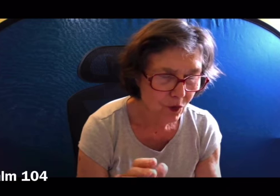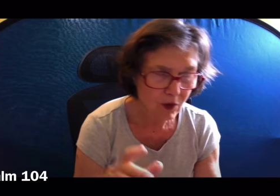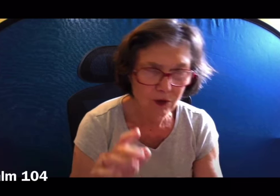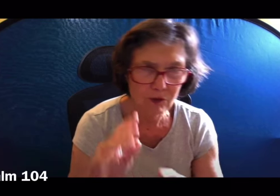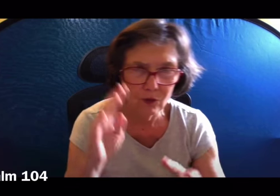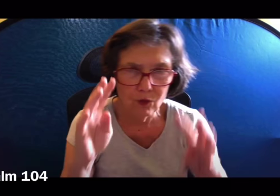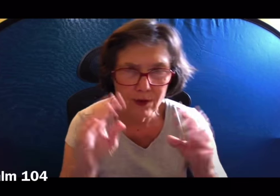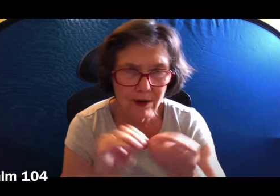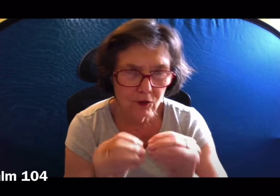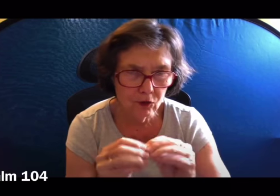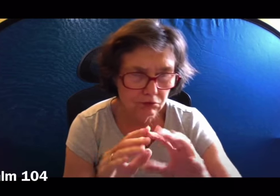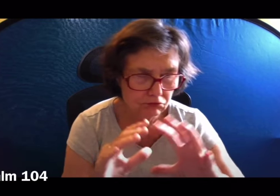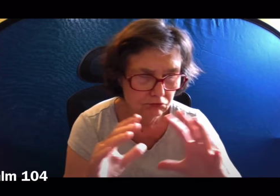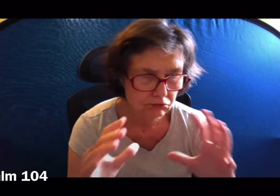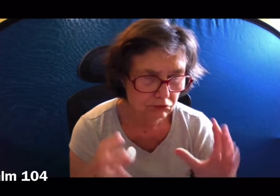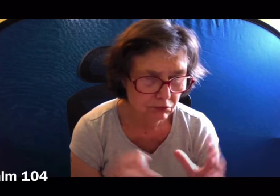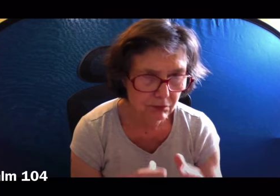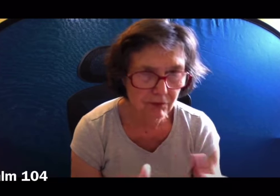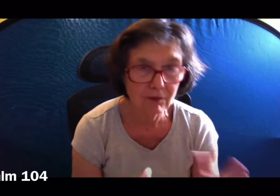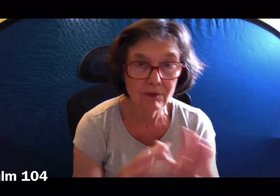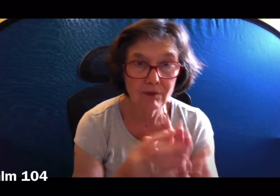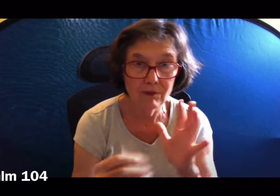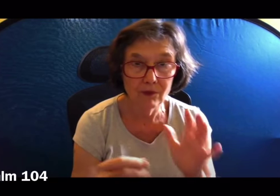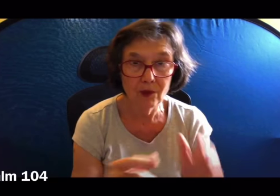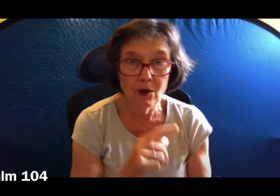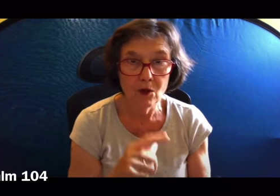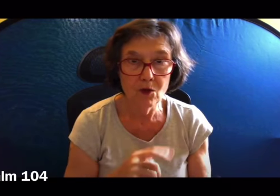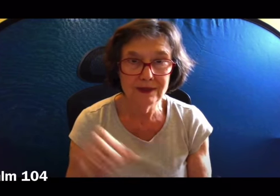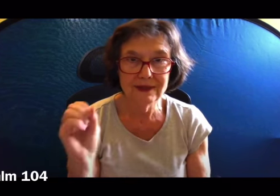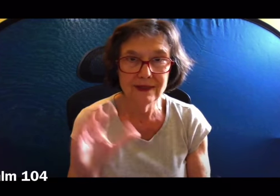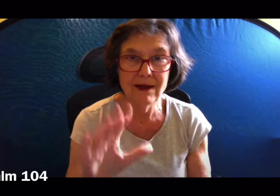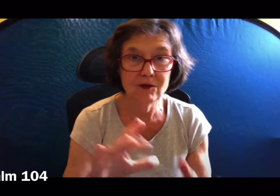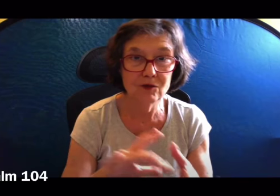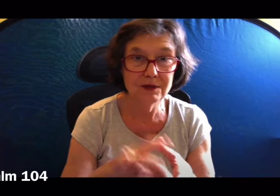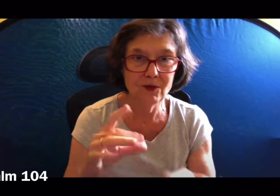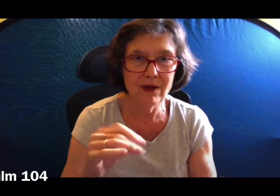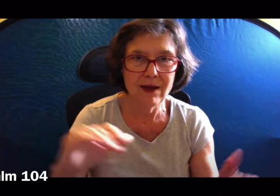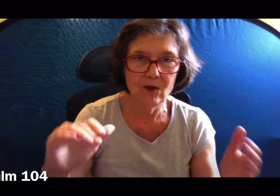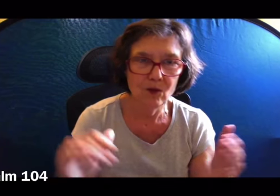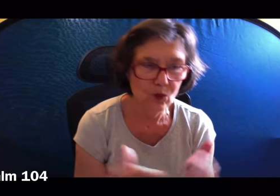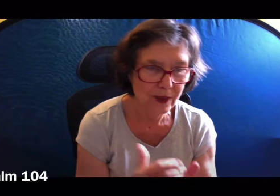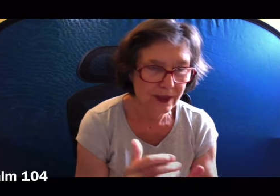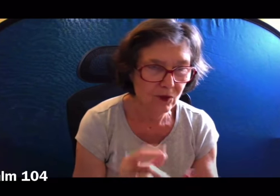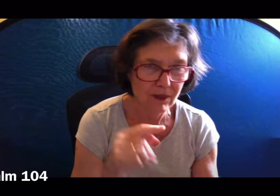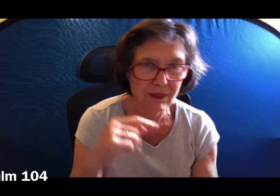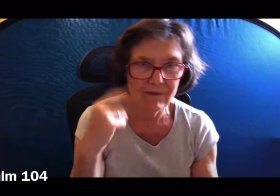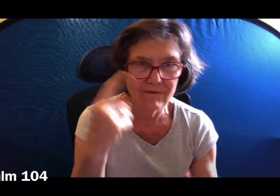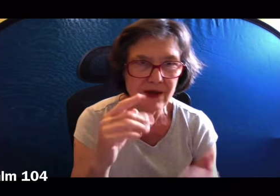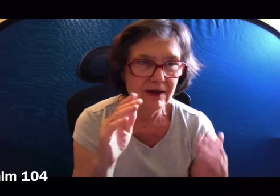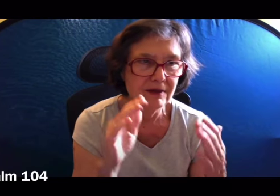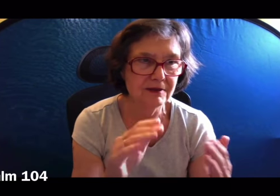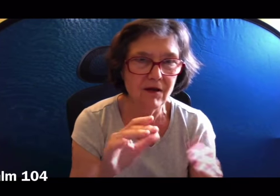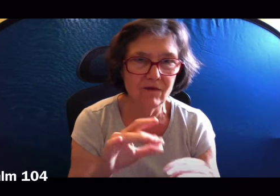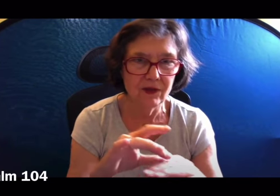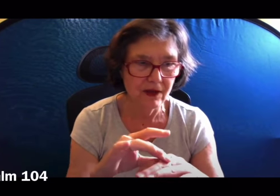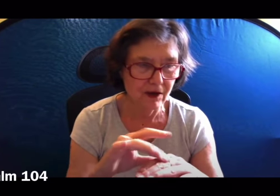the earth is full of your creatures Lord send out your spirit and renew the face of the earth